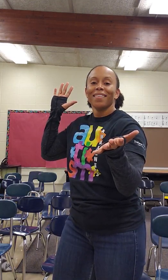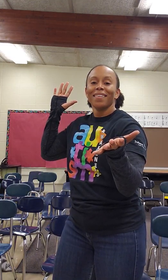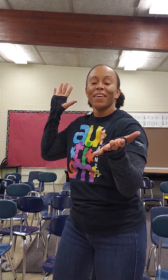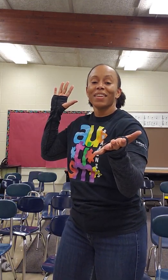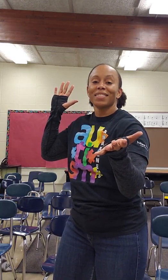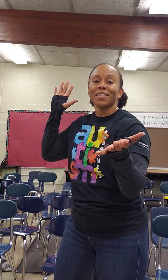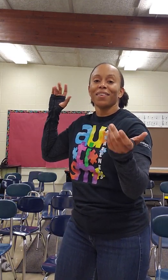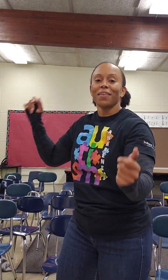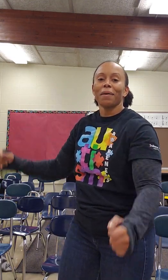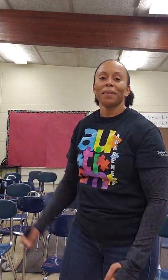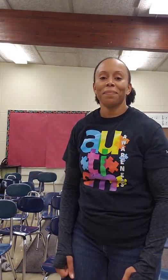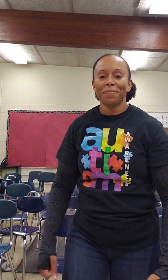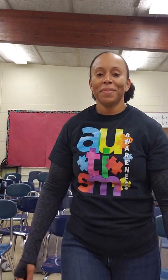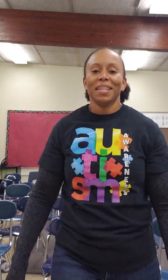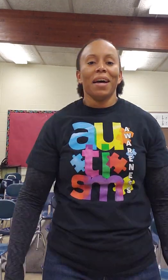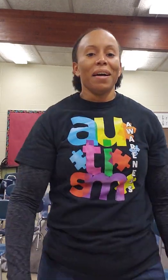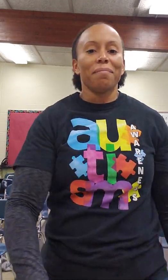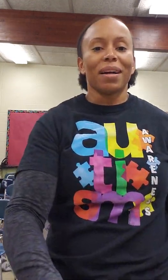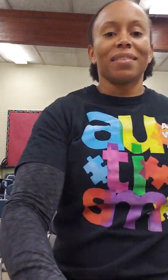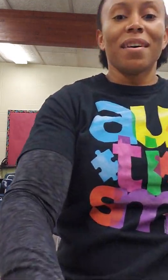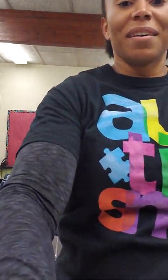and that's the song all right all right practice art